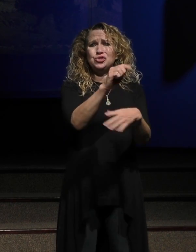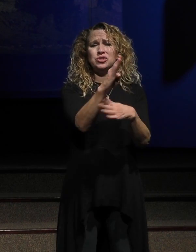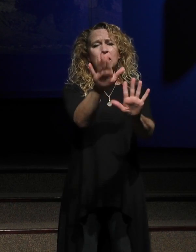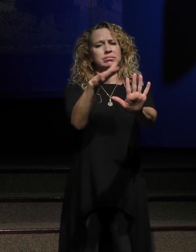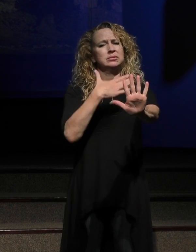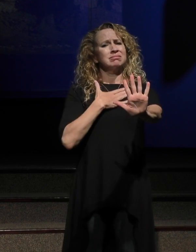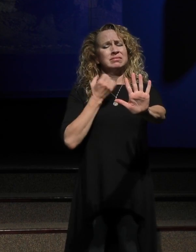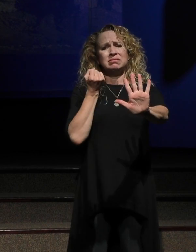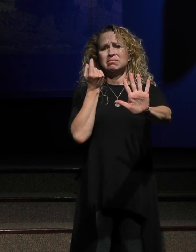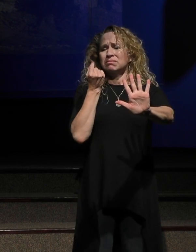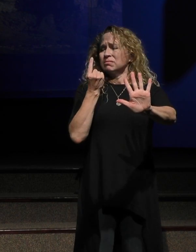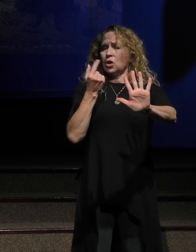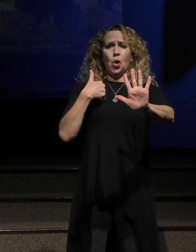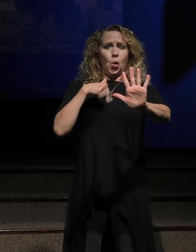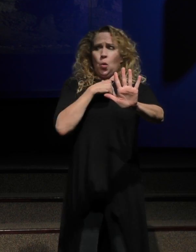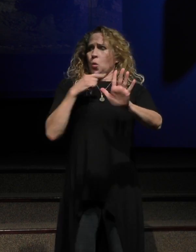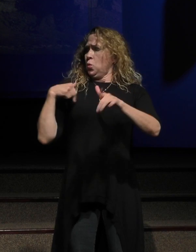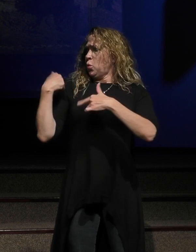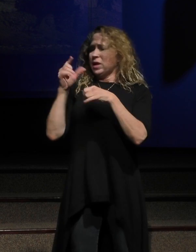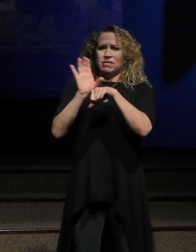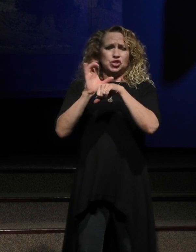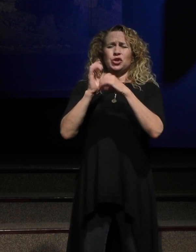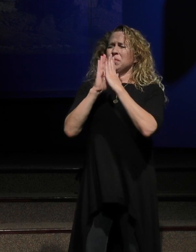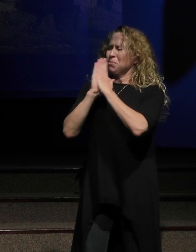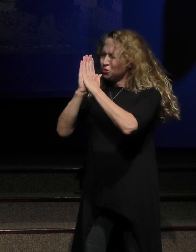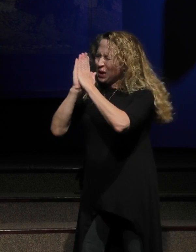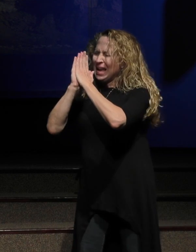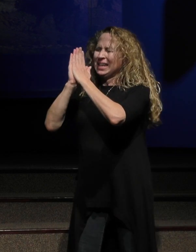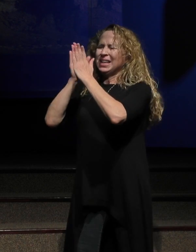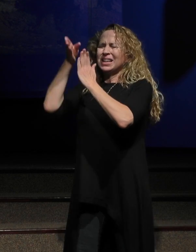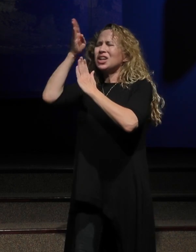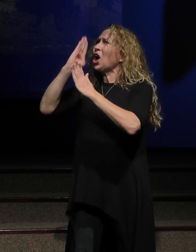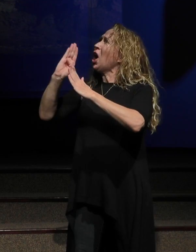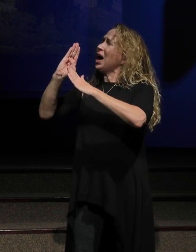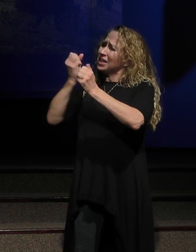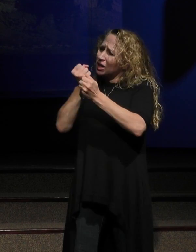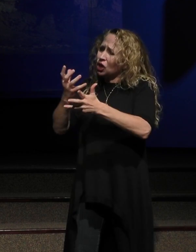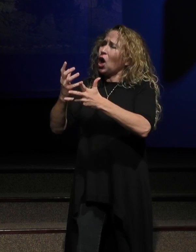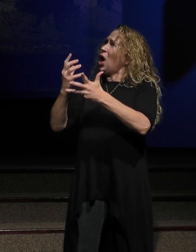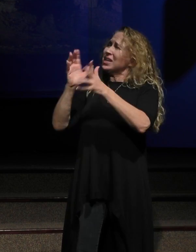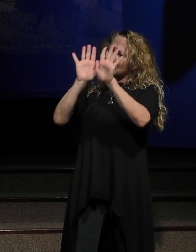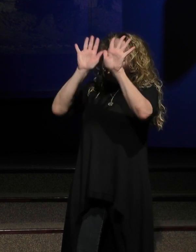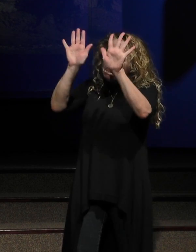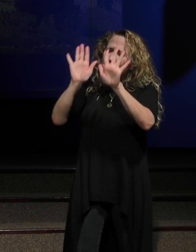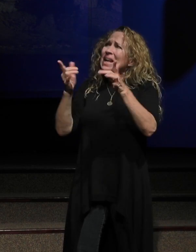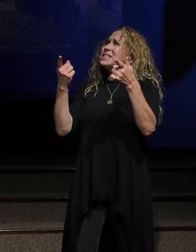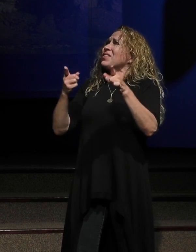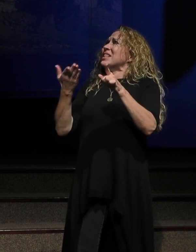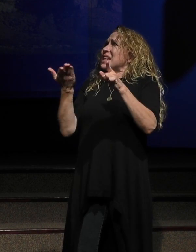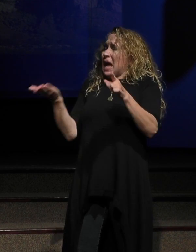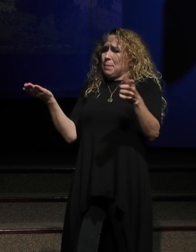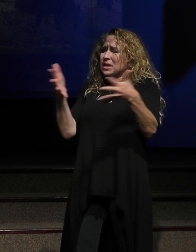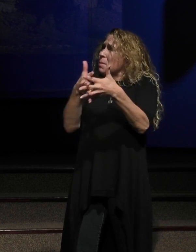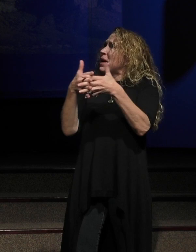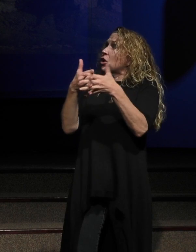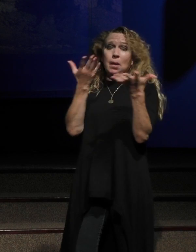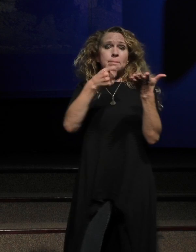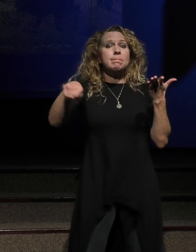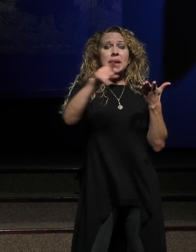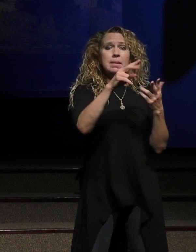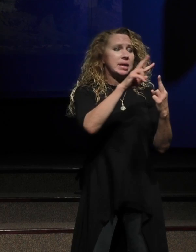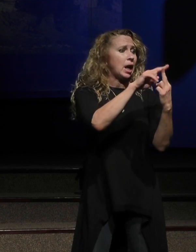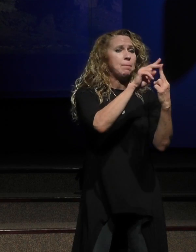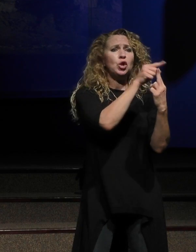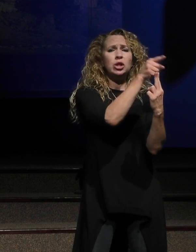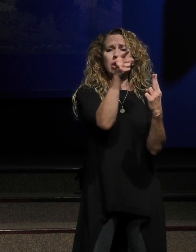we've been saying, God, would you please restore our country and heal our country and, and, and maybe for you, you're a couple and you desperately want to be parents but for